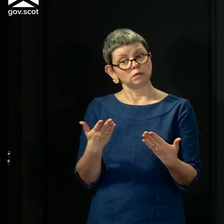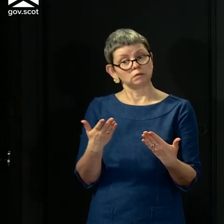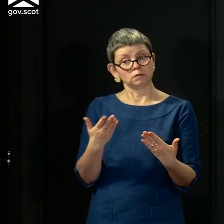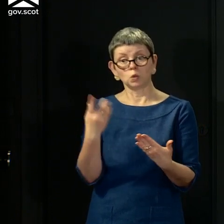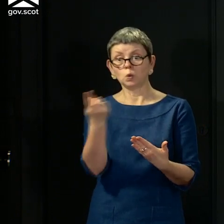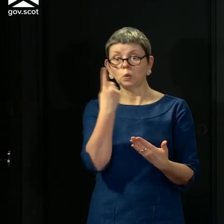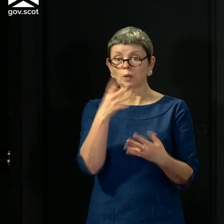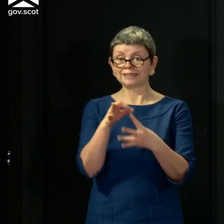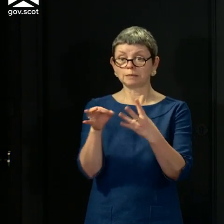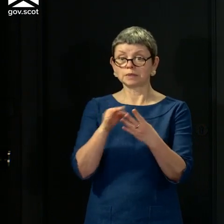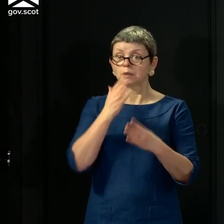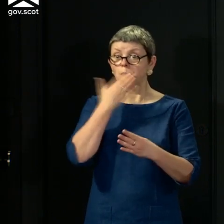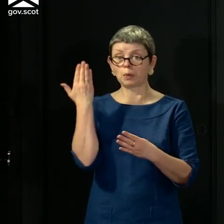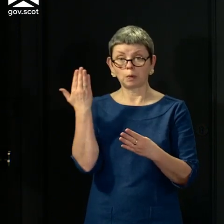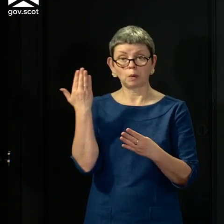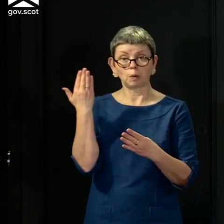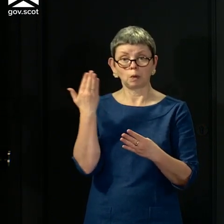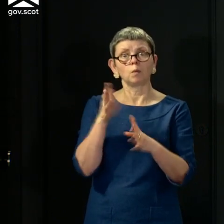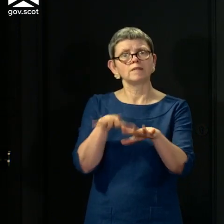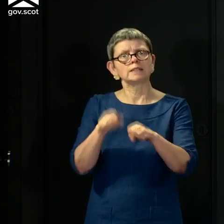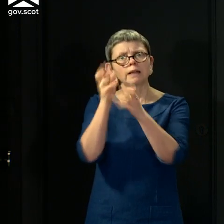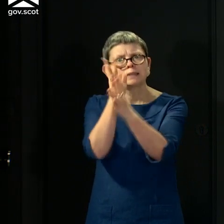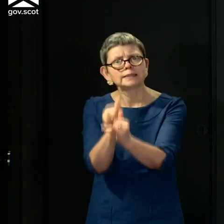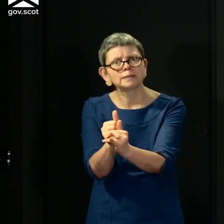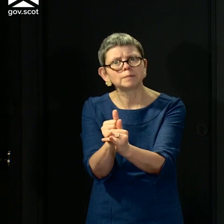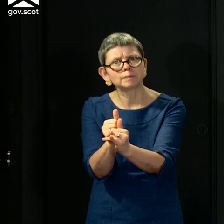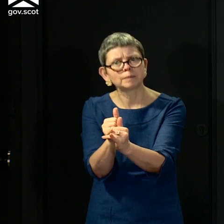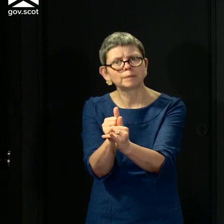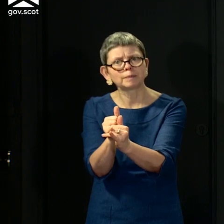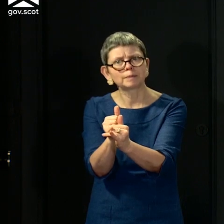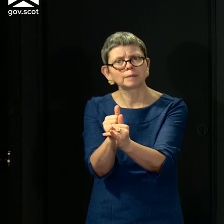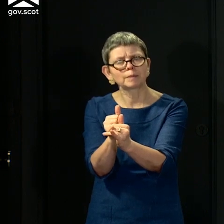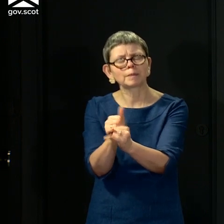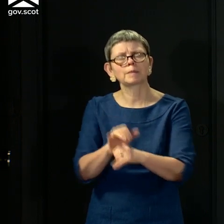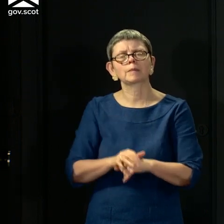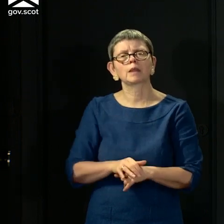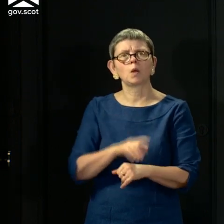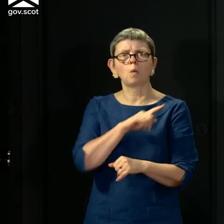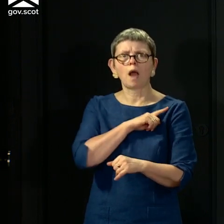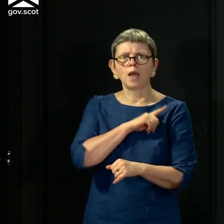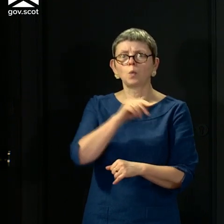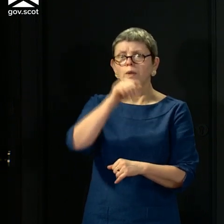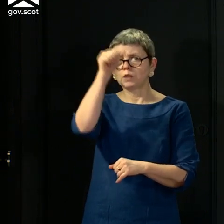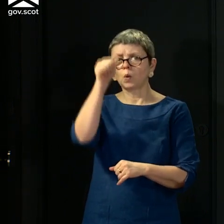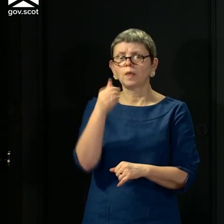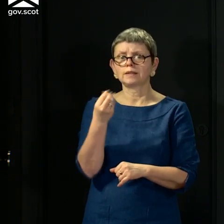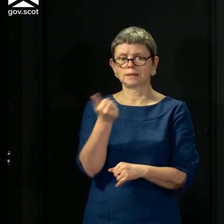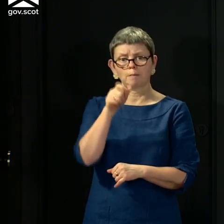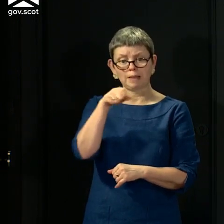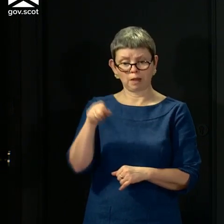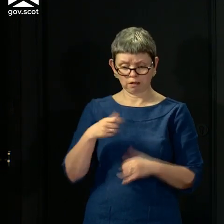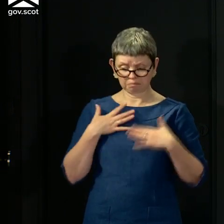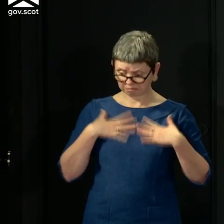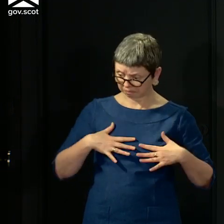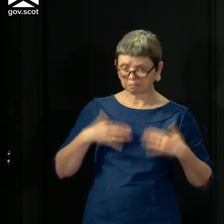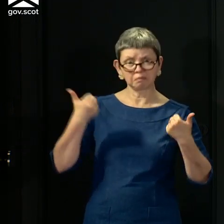symptoms in a way that we weren't before, as the evidence around asymptomatic cases of the virus develops. But we're still not